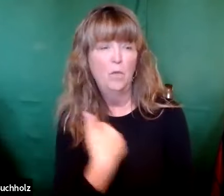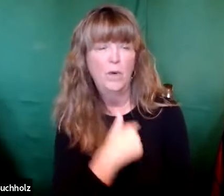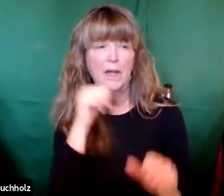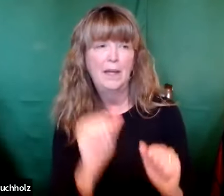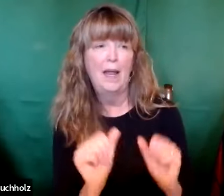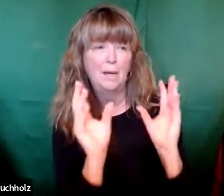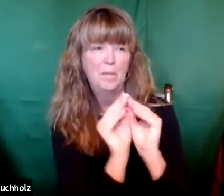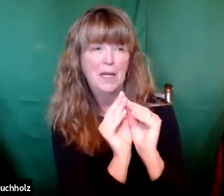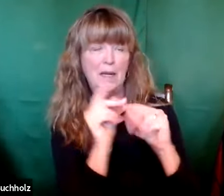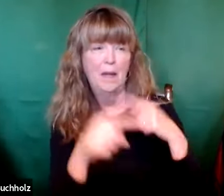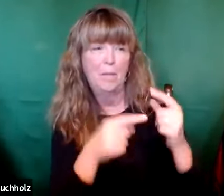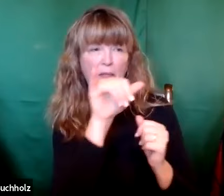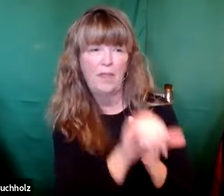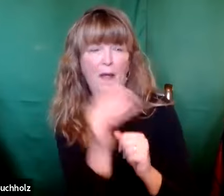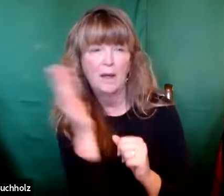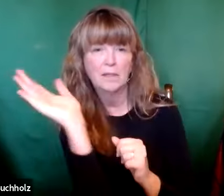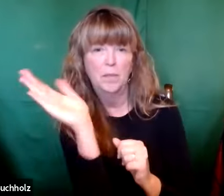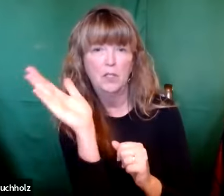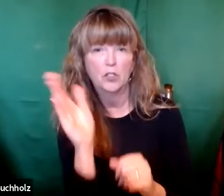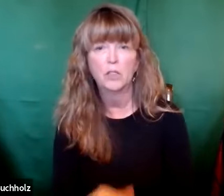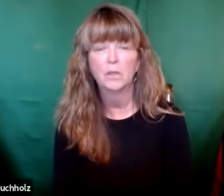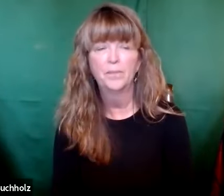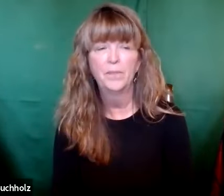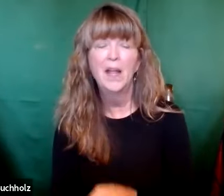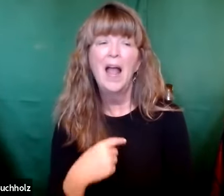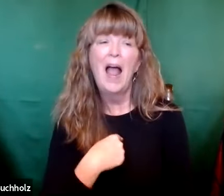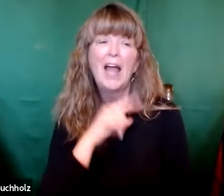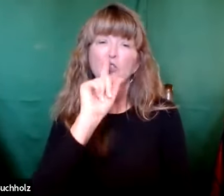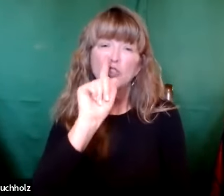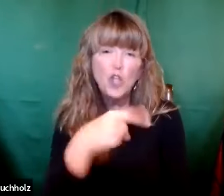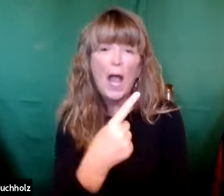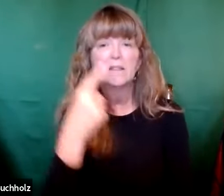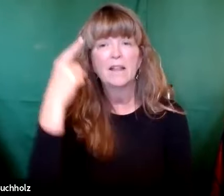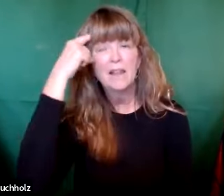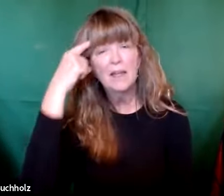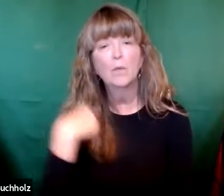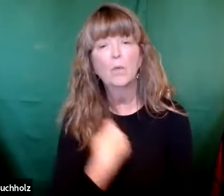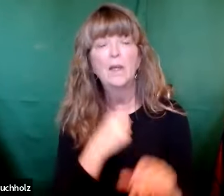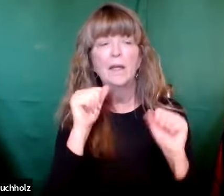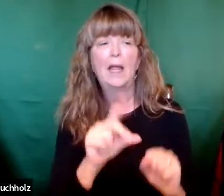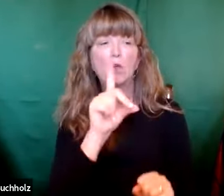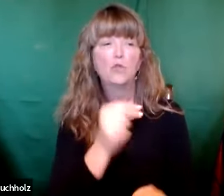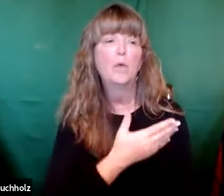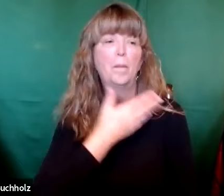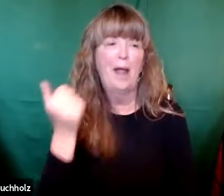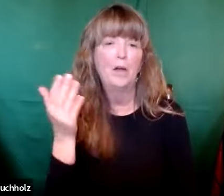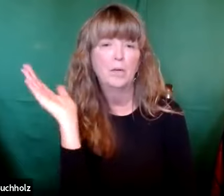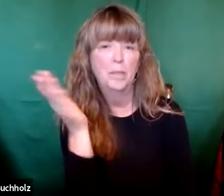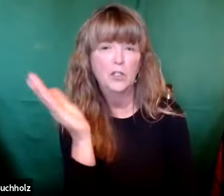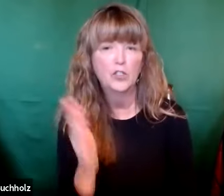they would say, I just wonder if we could meet about this presentation. Or I just think that we